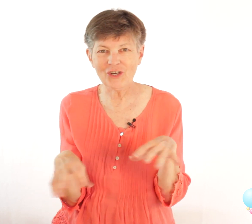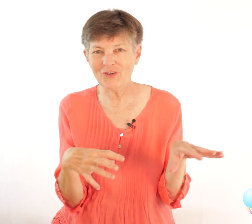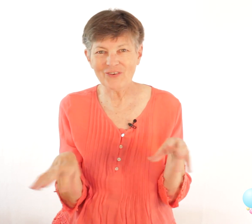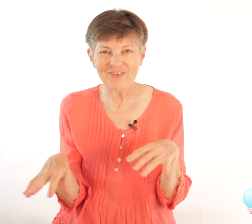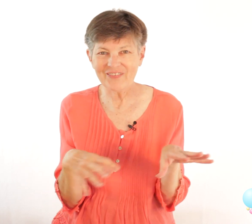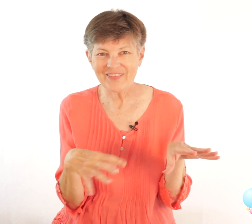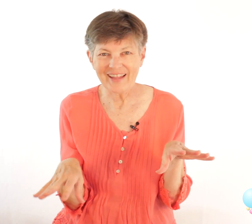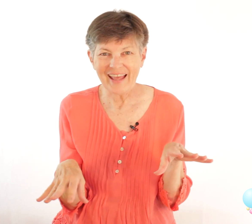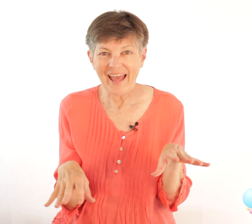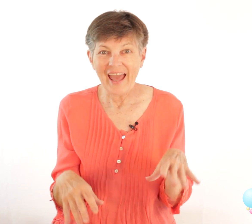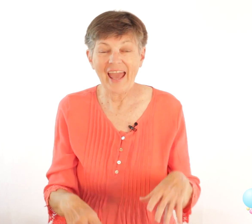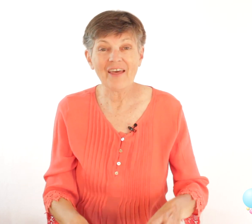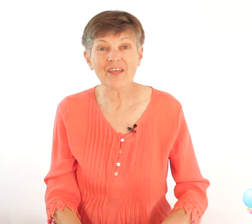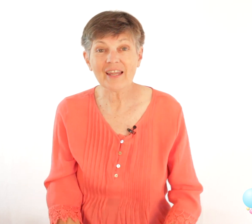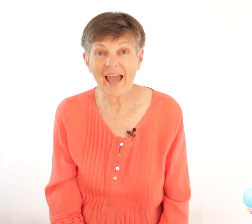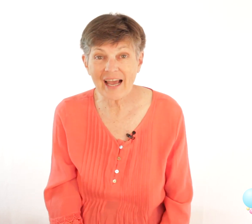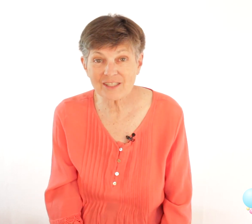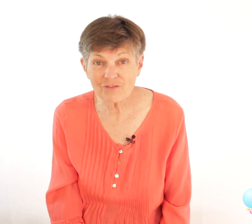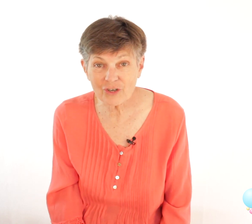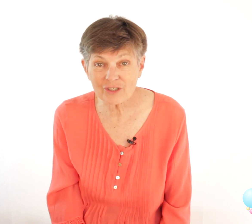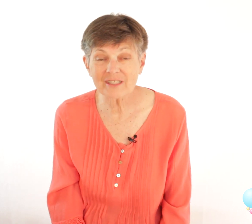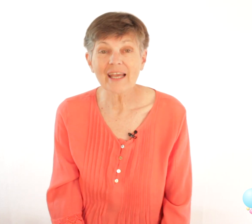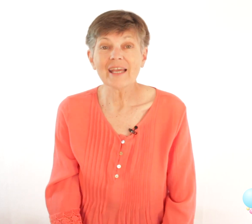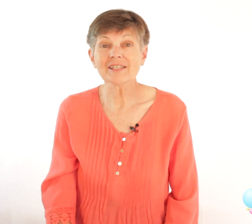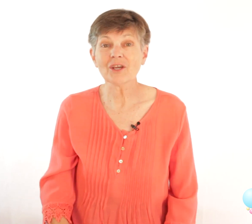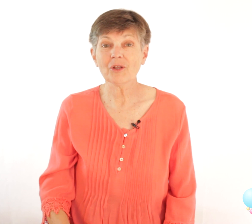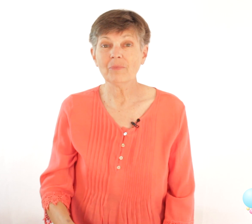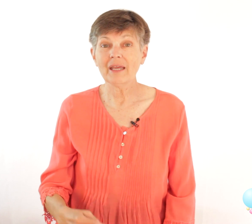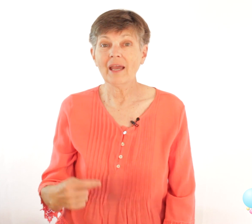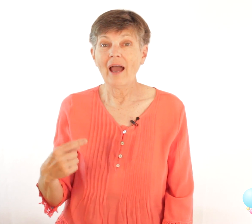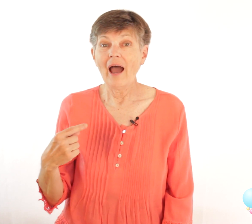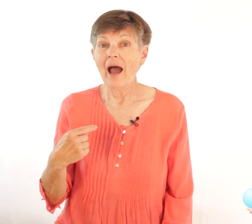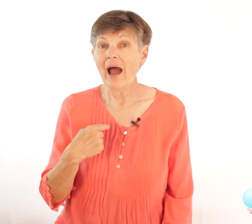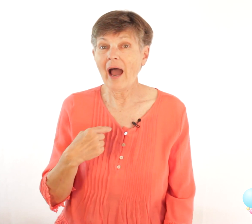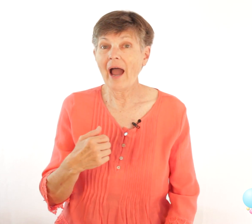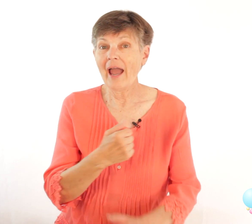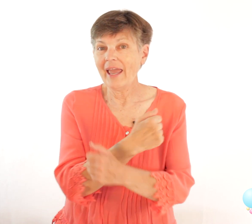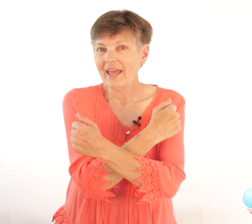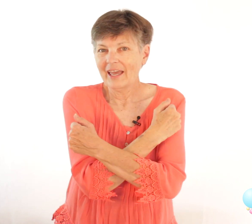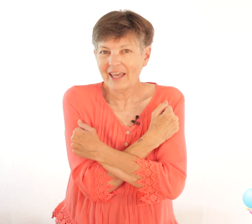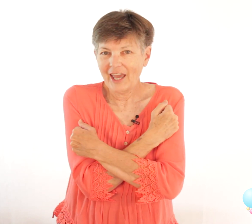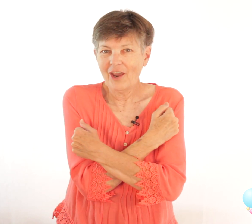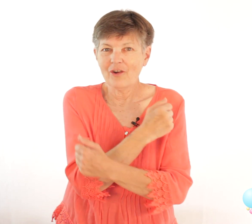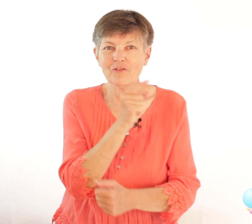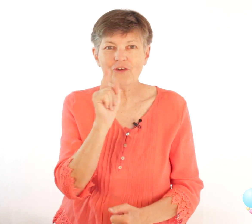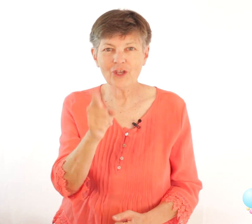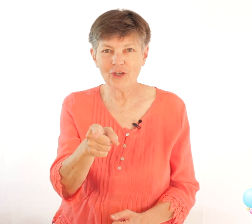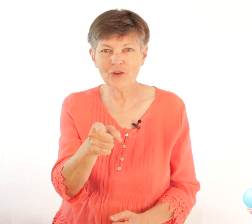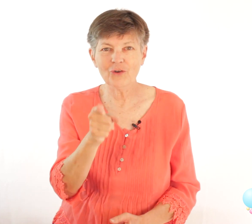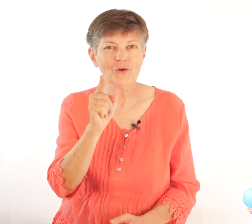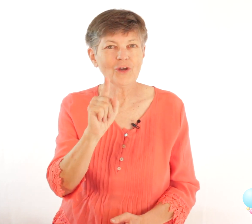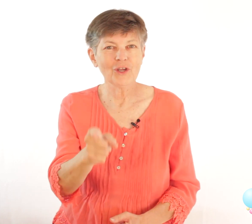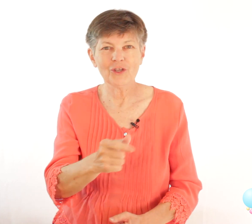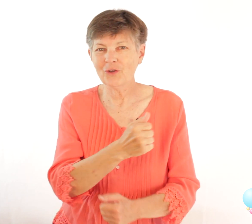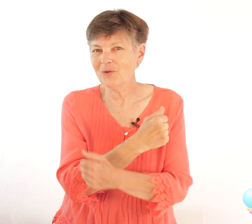and the last verse is going to be I care for you you